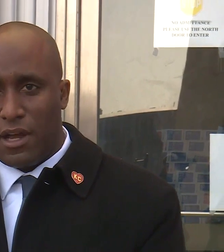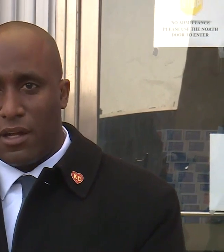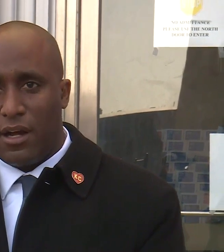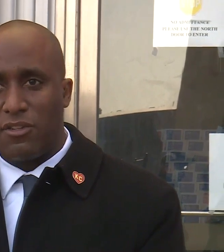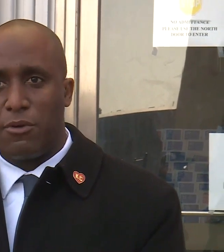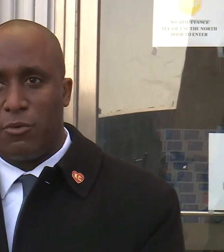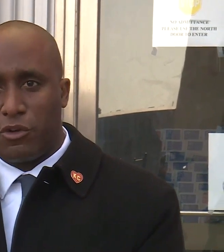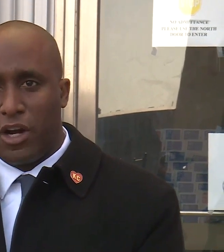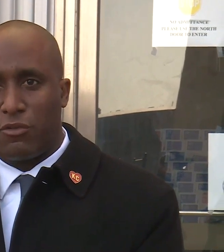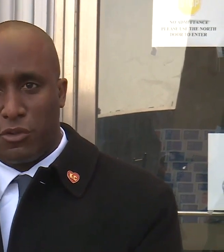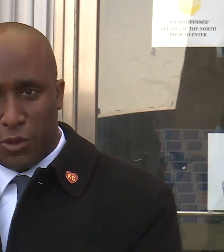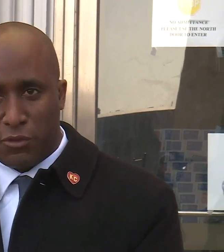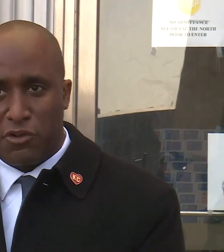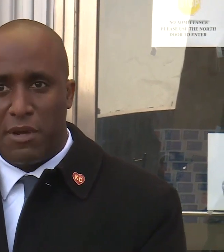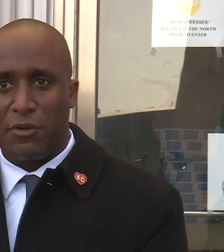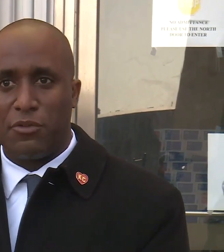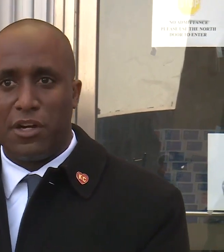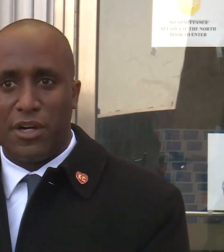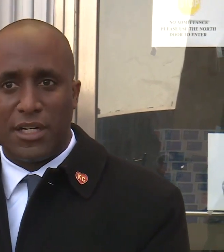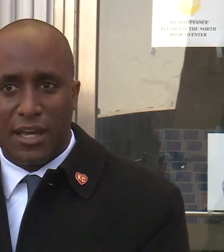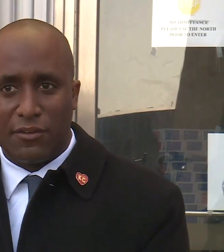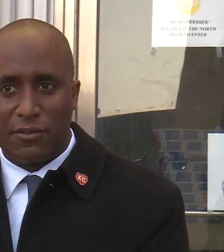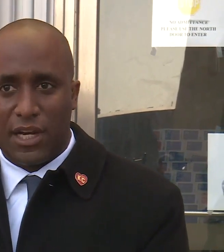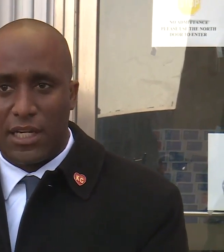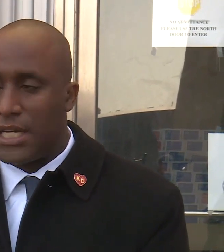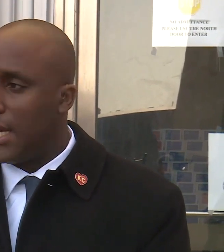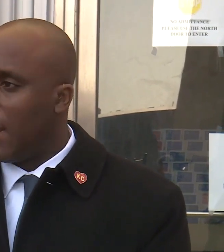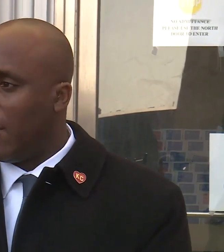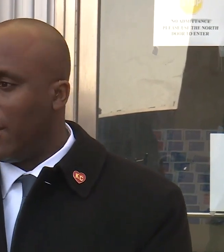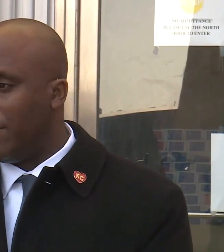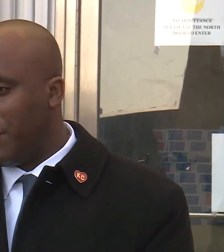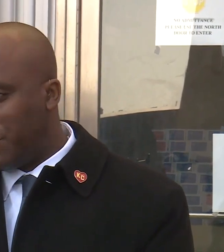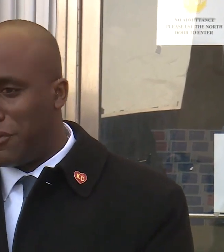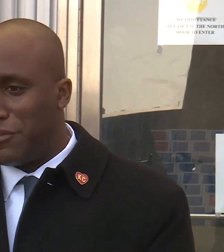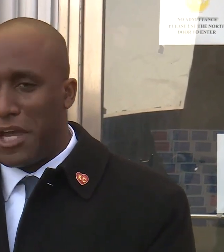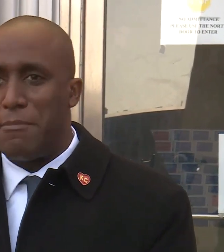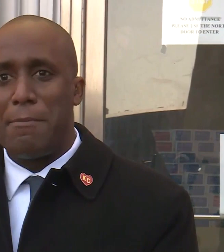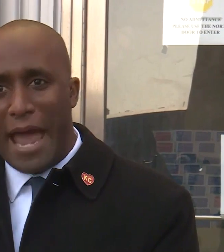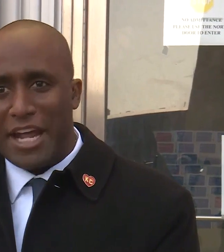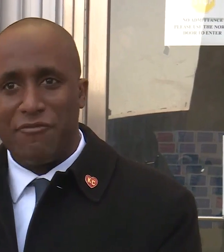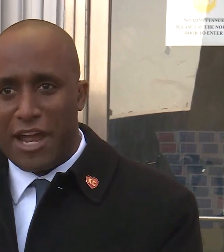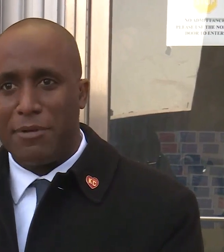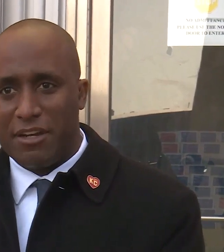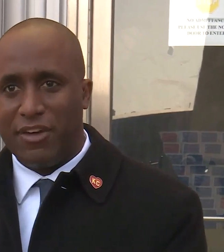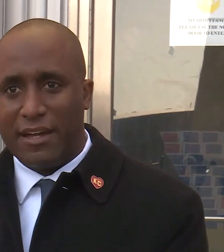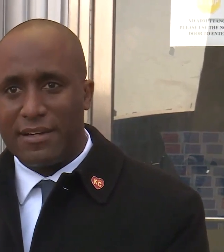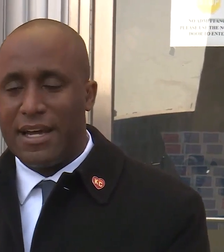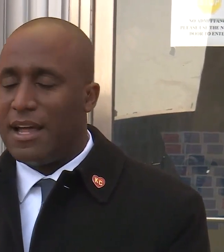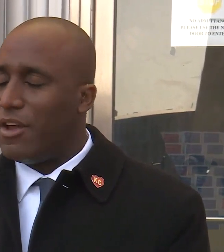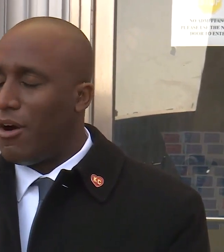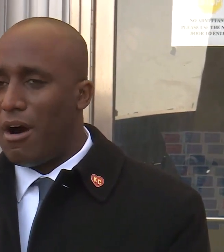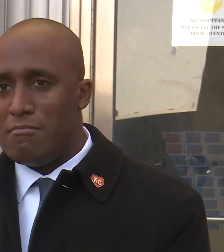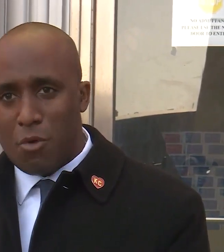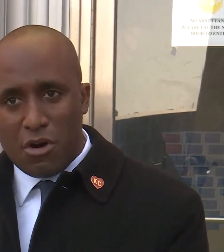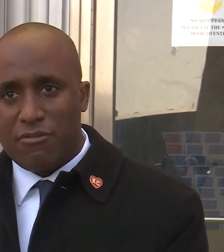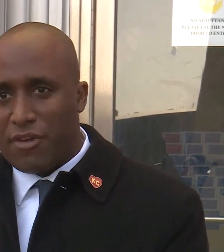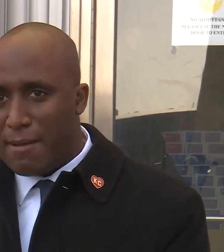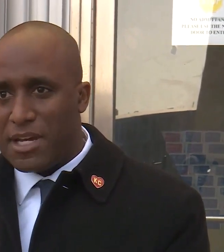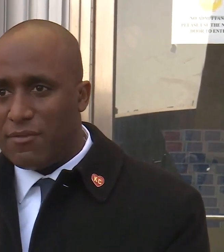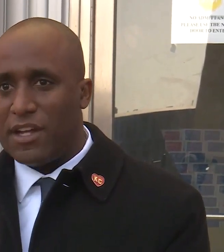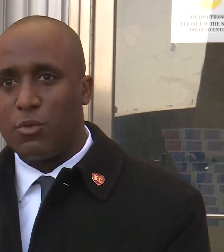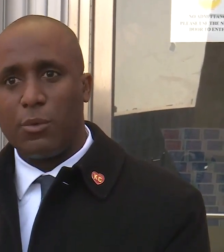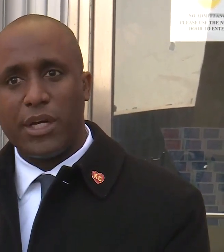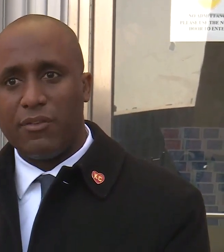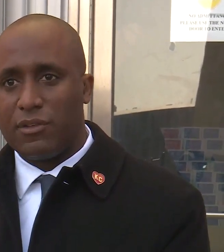at a Johnson County Hospital. We're transferred to Research Medical Center in Kansas City. The sickness came up at a family event. There are more